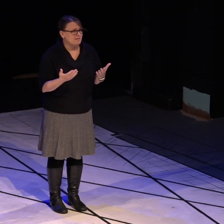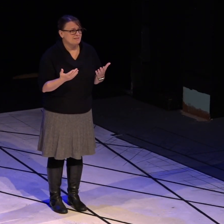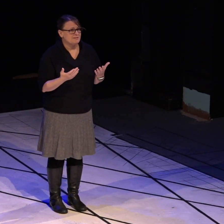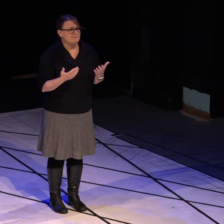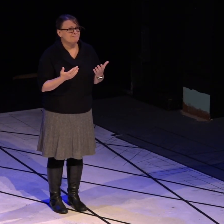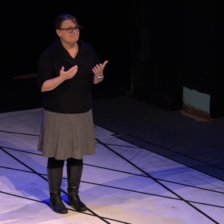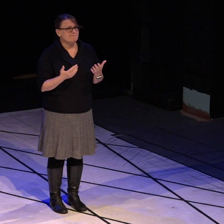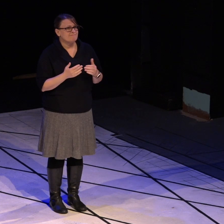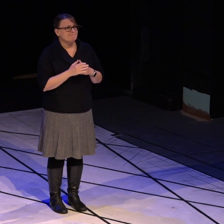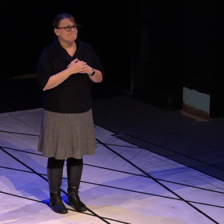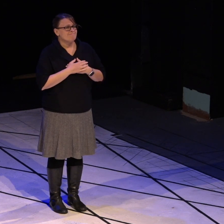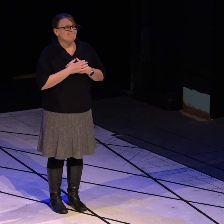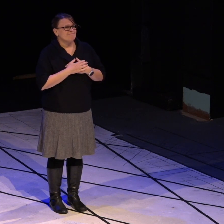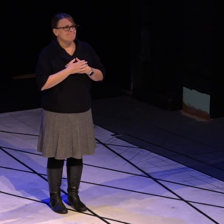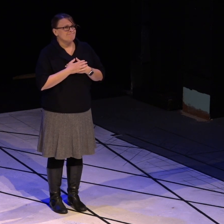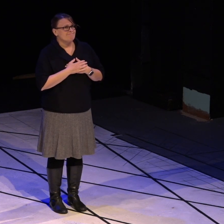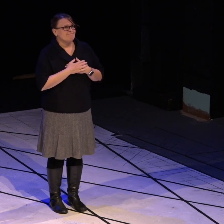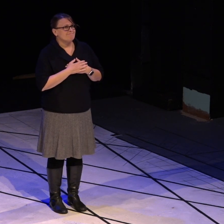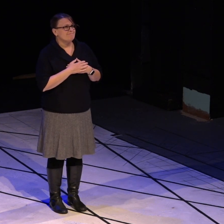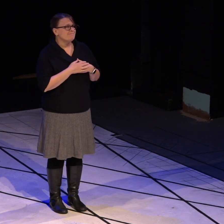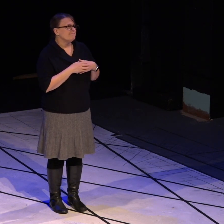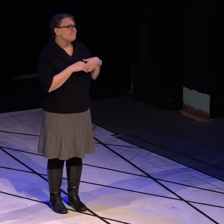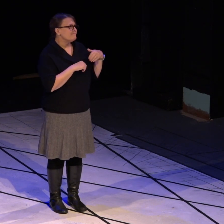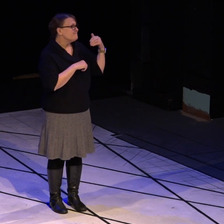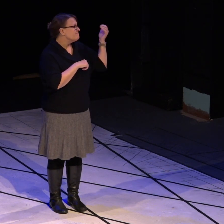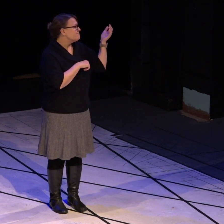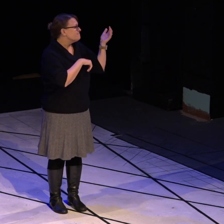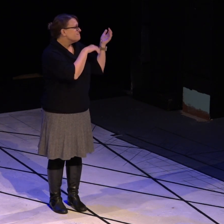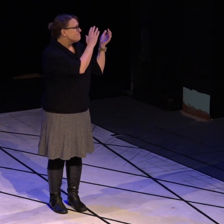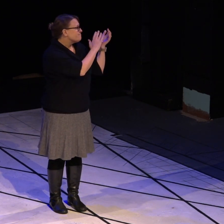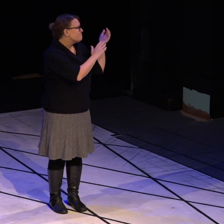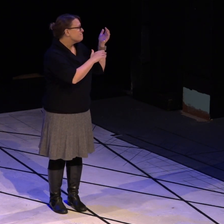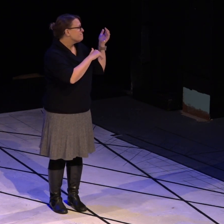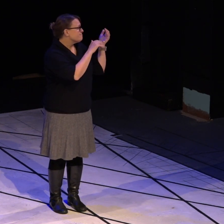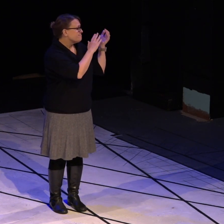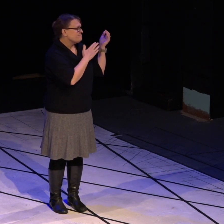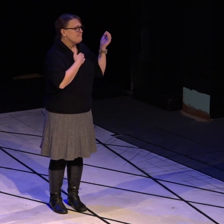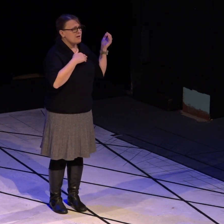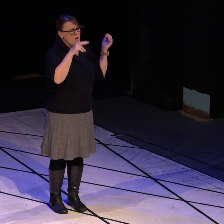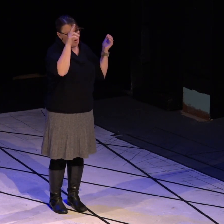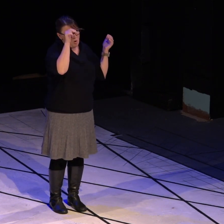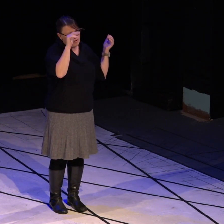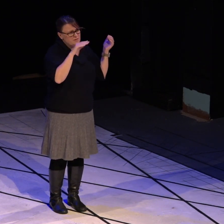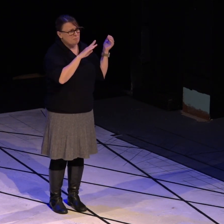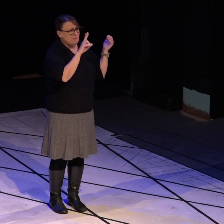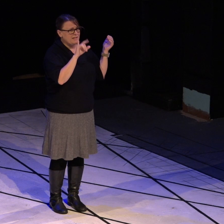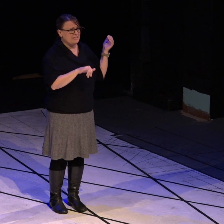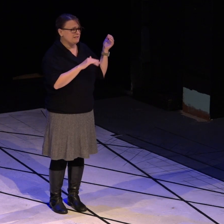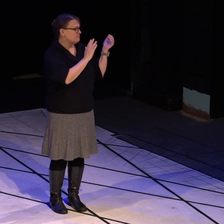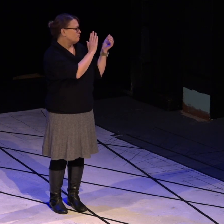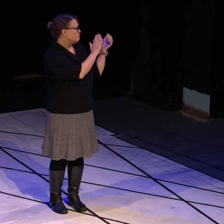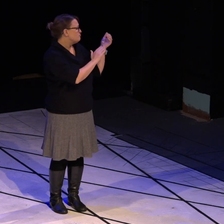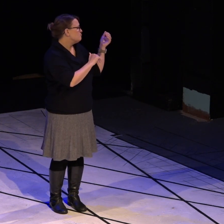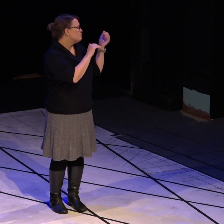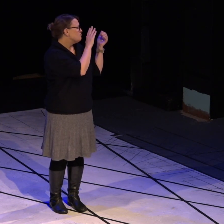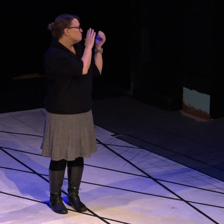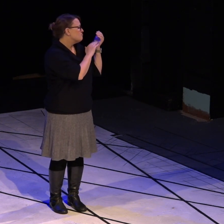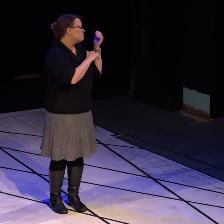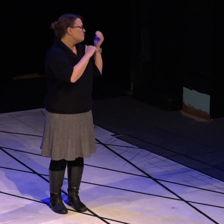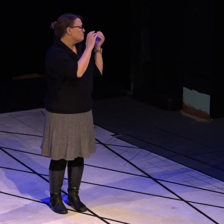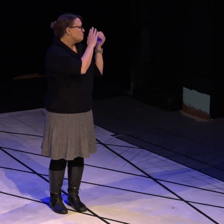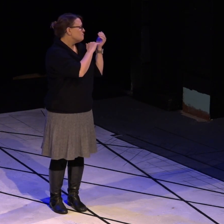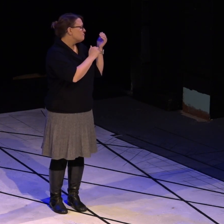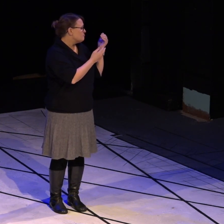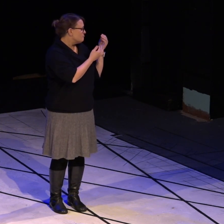snuggle the velvet muzzle of my sweet horse Buddy and let the constant of his